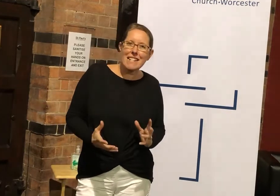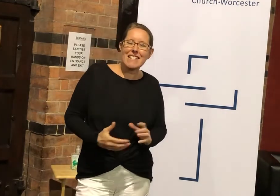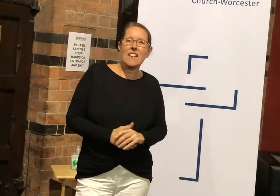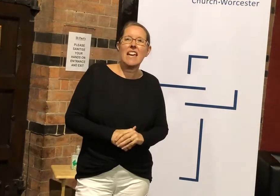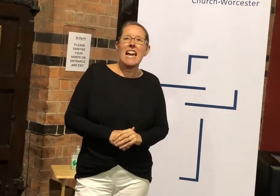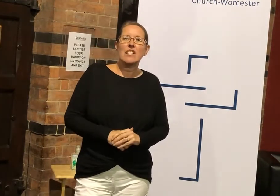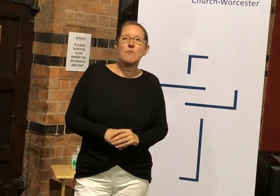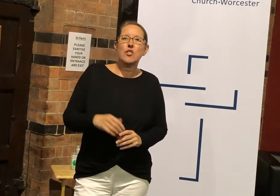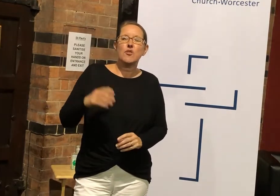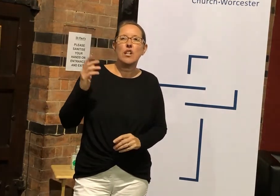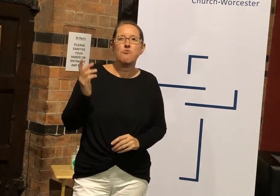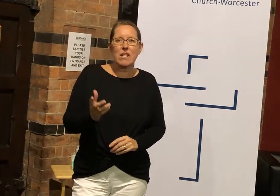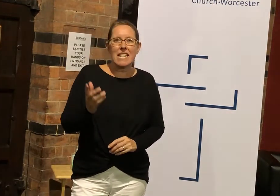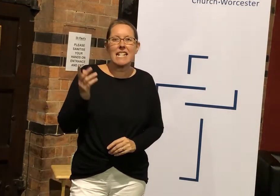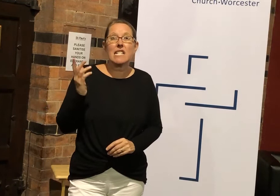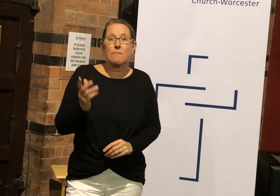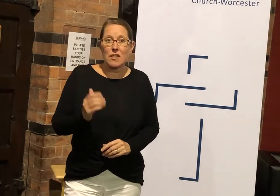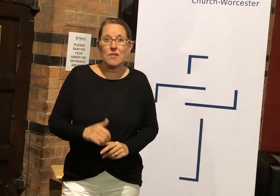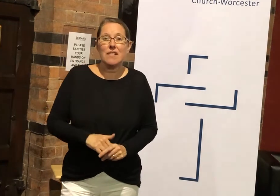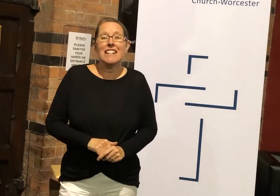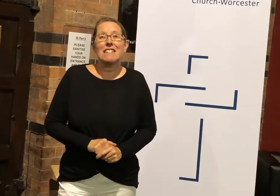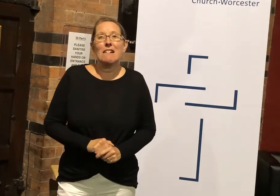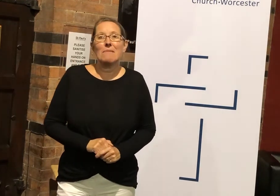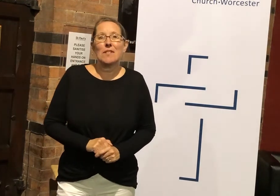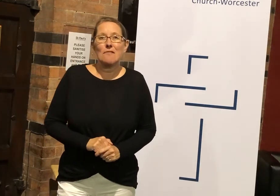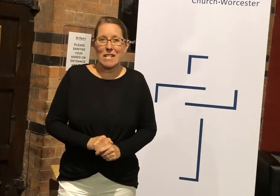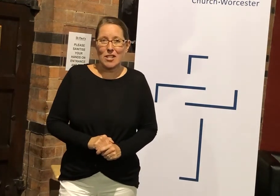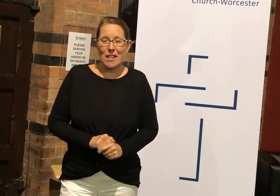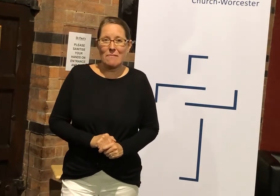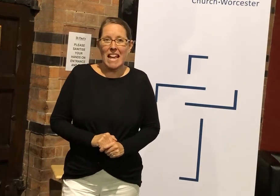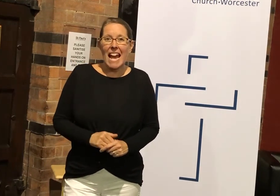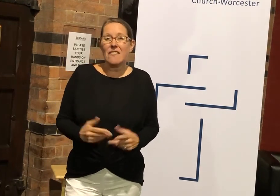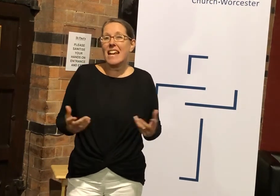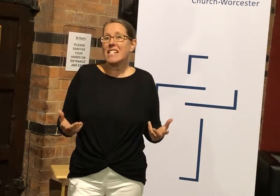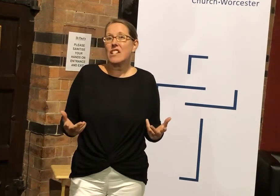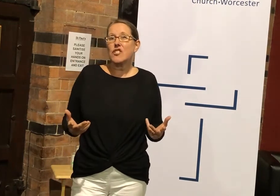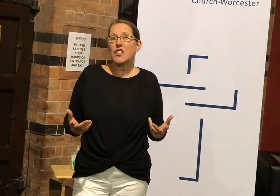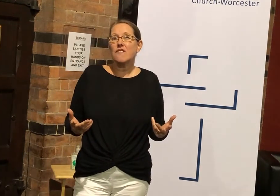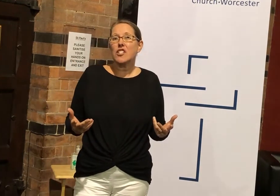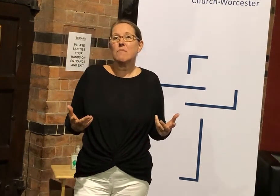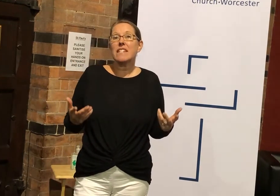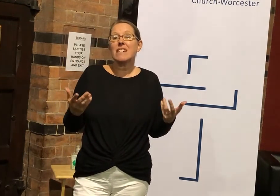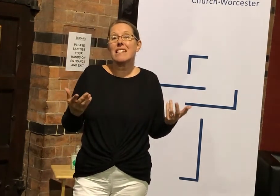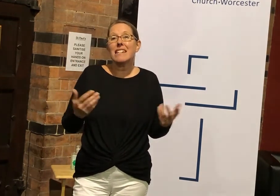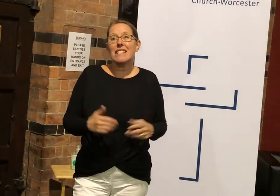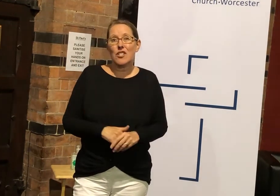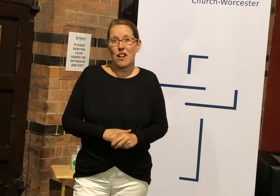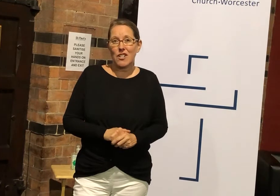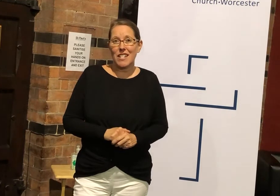together and to enjoy really special times of ministry. At the end of each service you'll be giving clear instructions